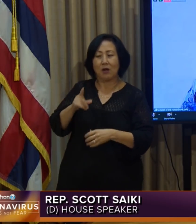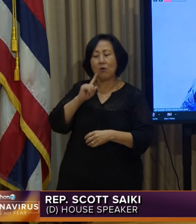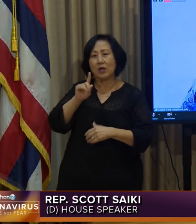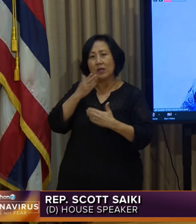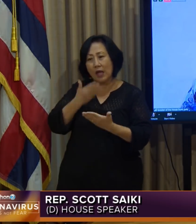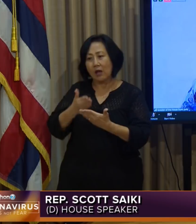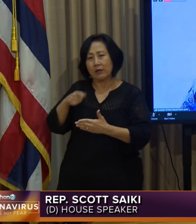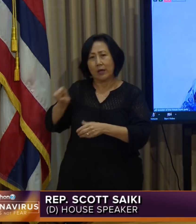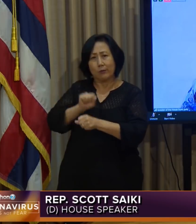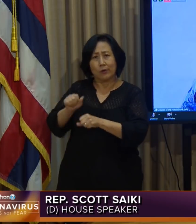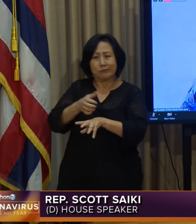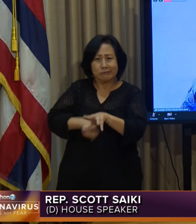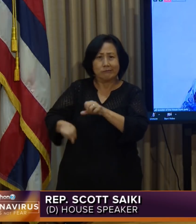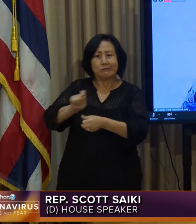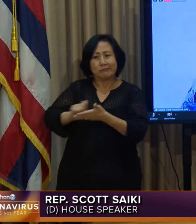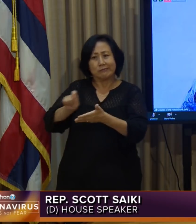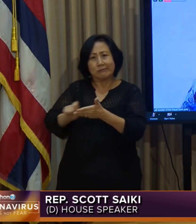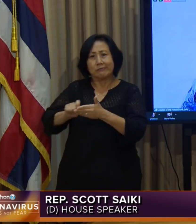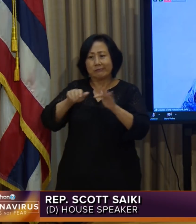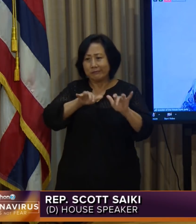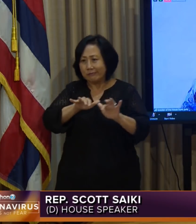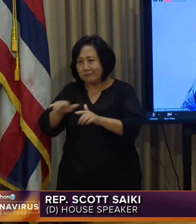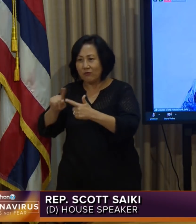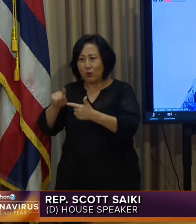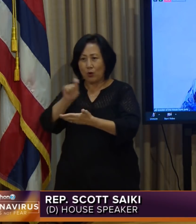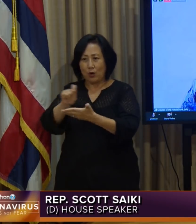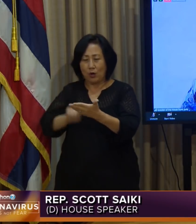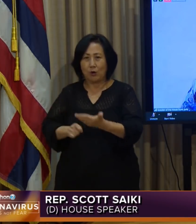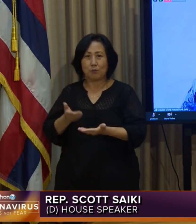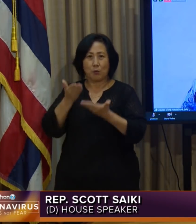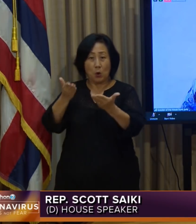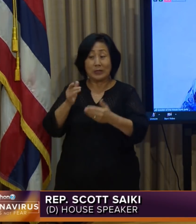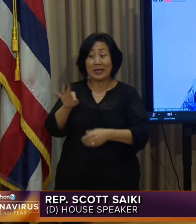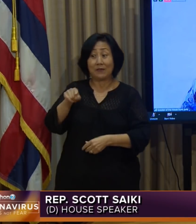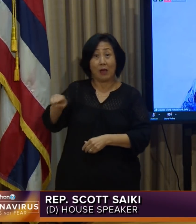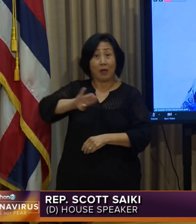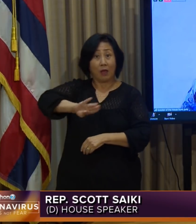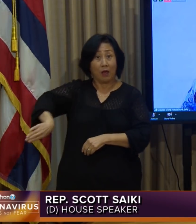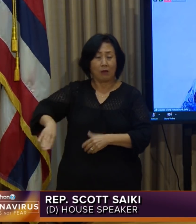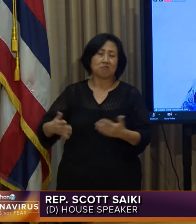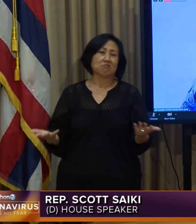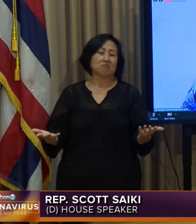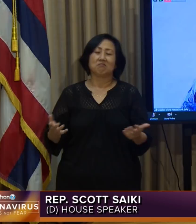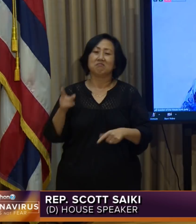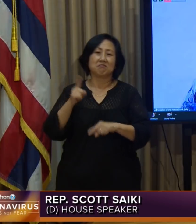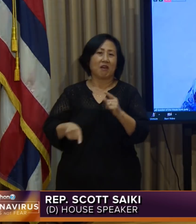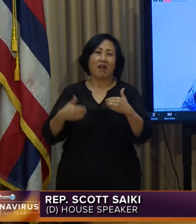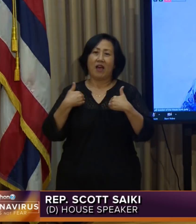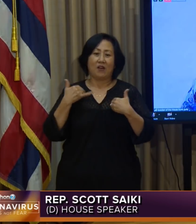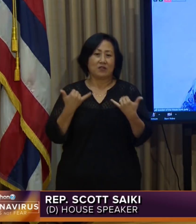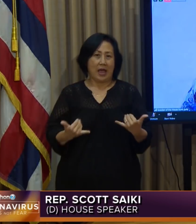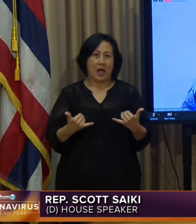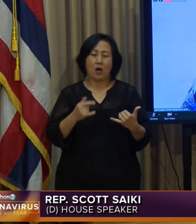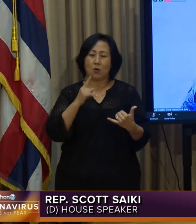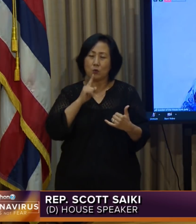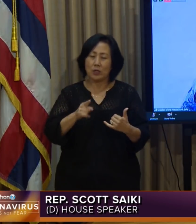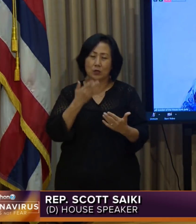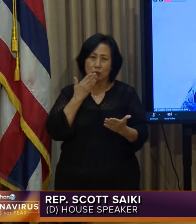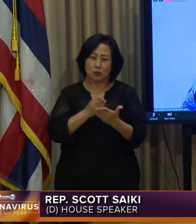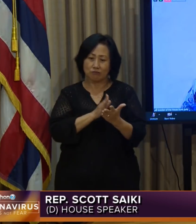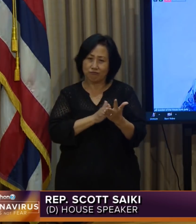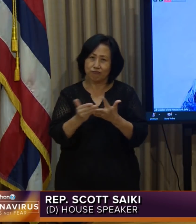all of the work they put into this proposal. If it wasn't for them, we may not have a comprehensive